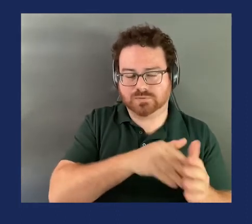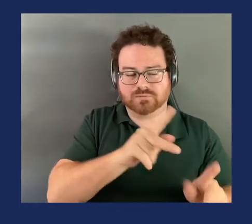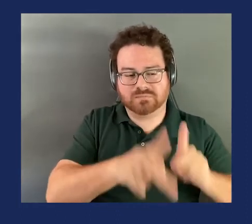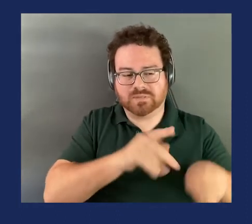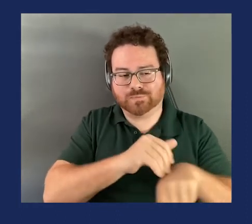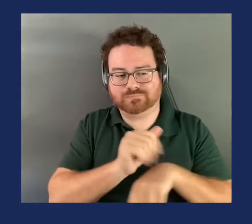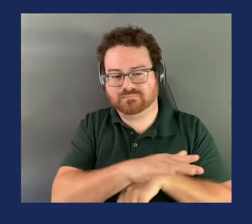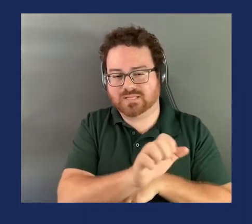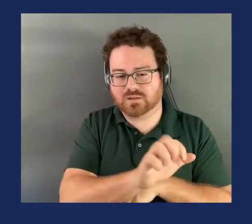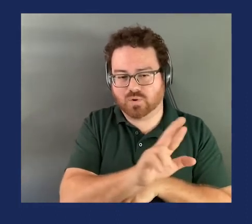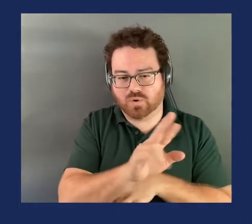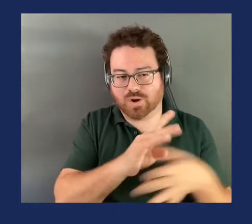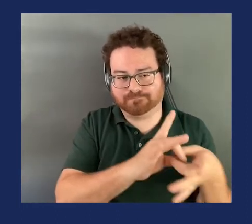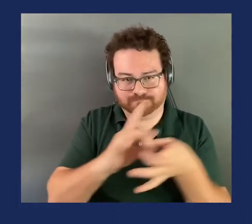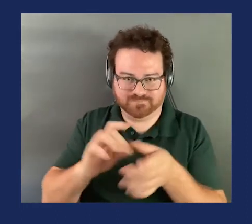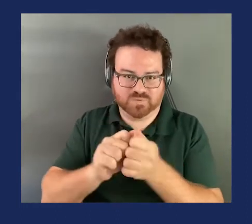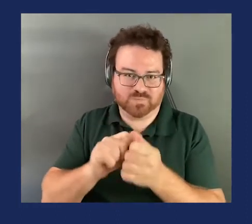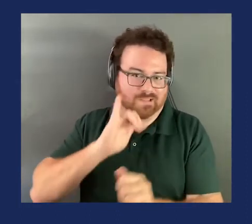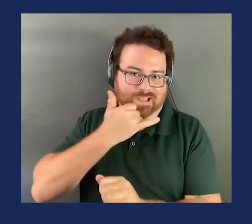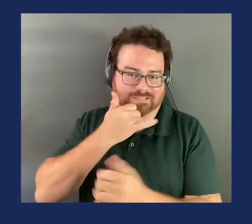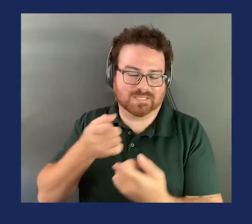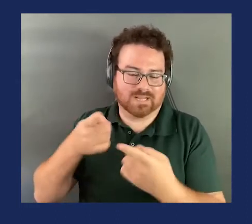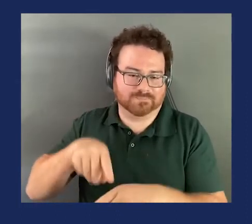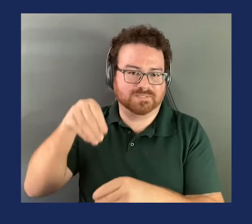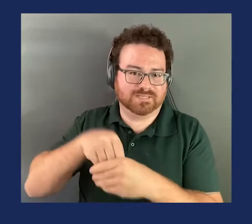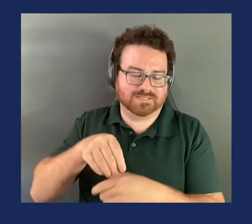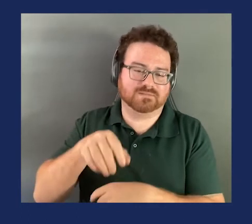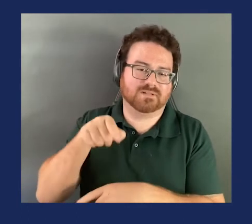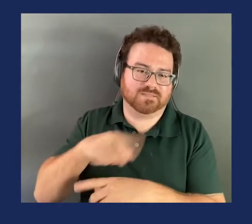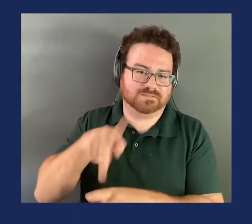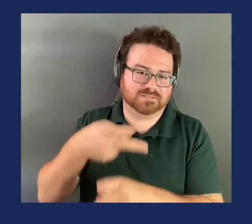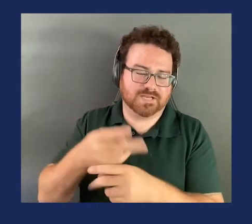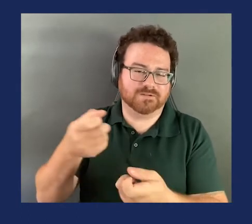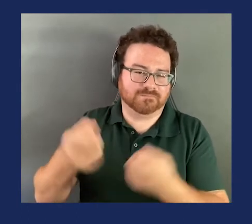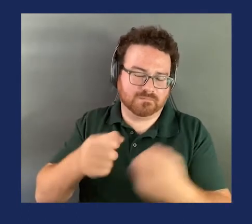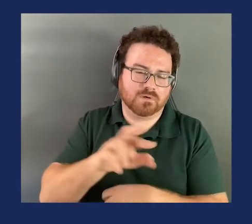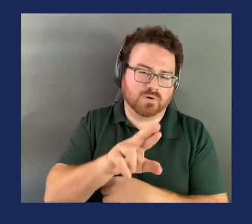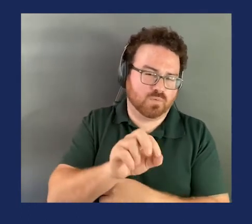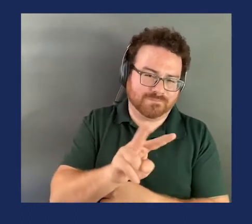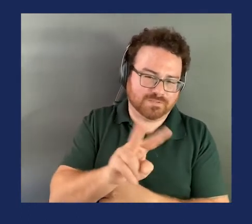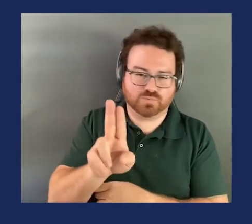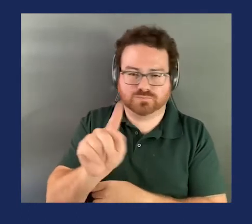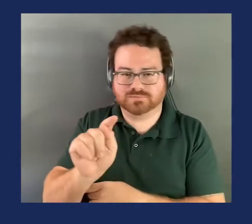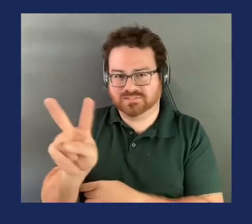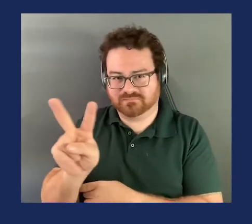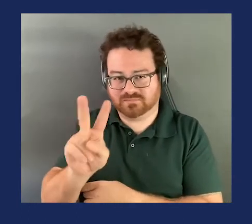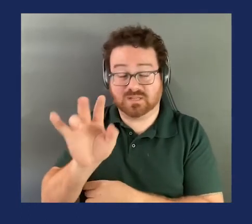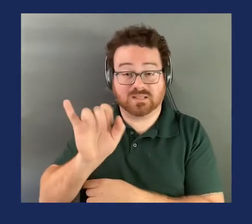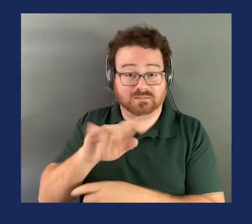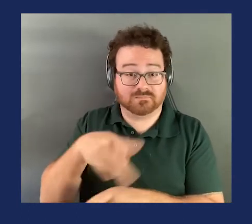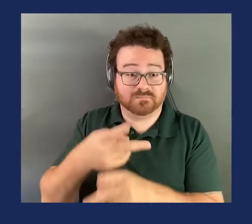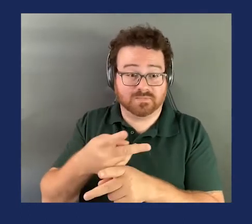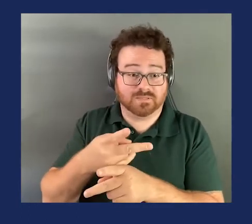involving these vehicles. Reports of ROV-UTV-related fatalities and injuries involving debris